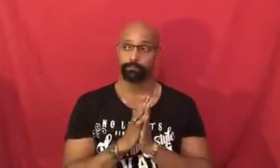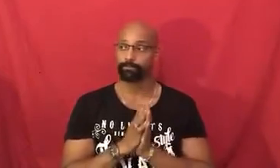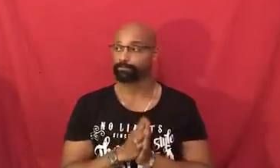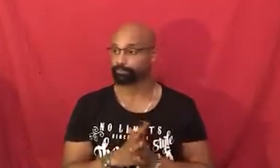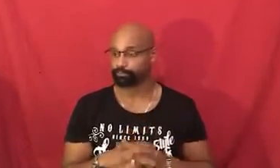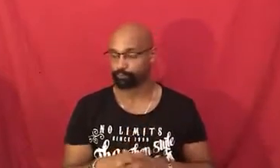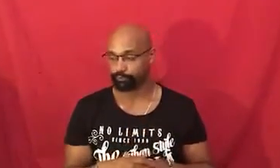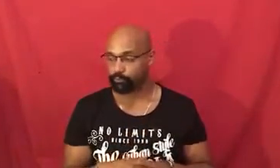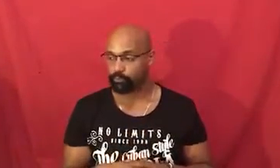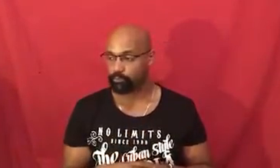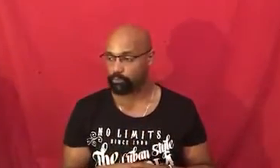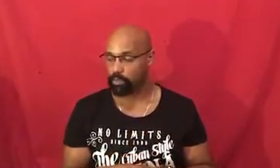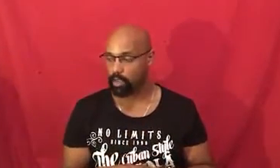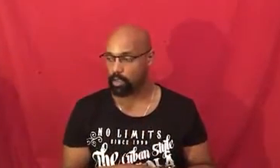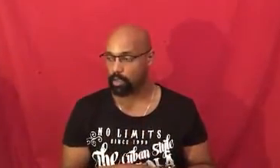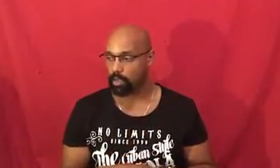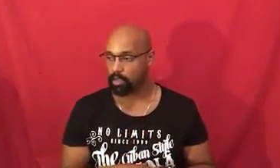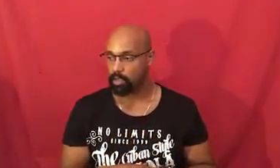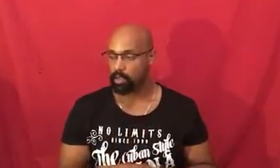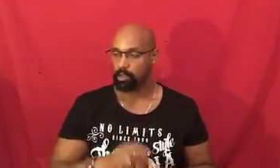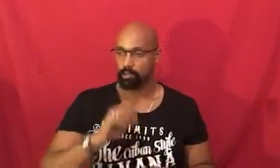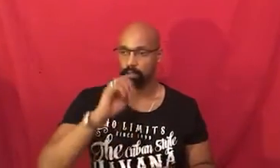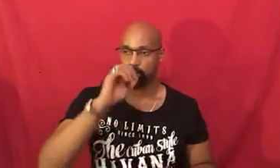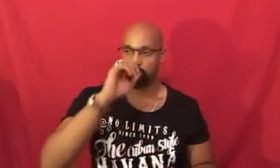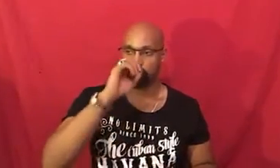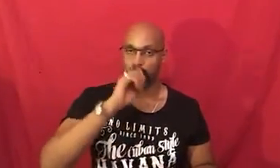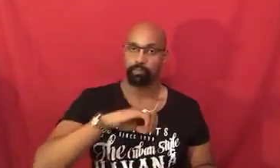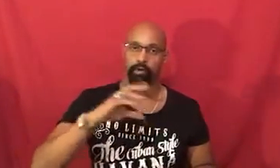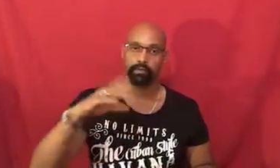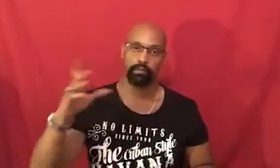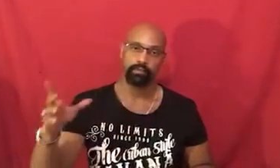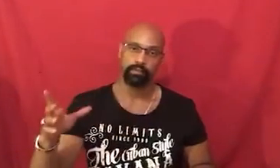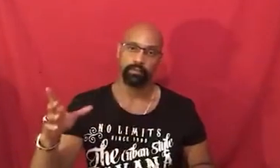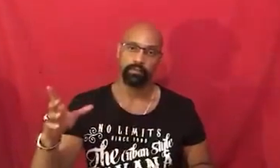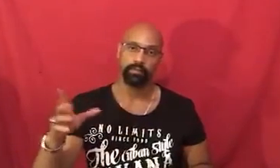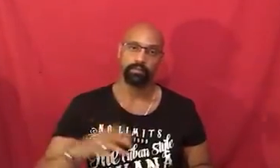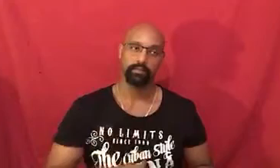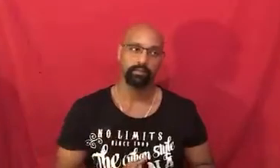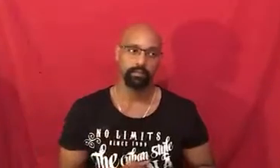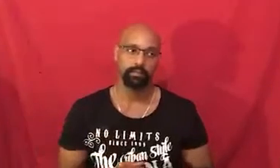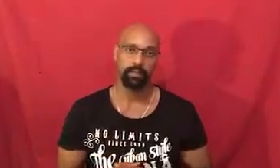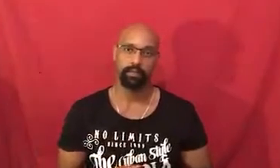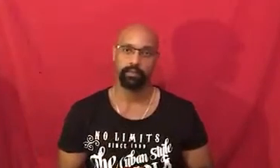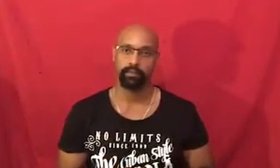the process of insights and